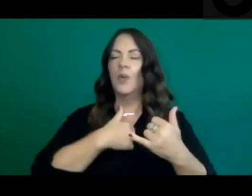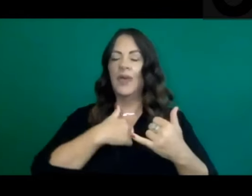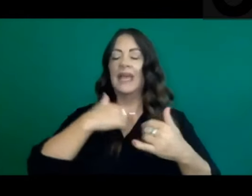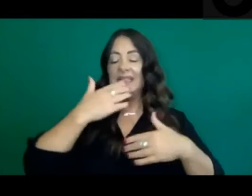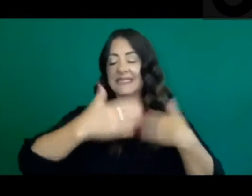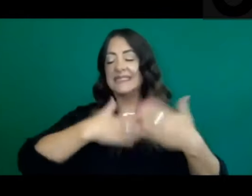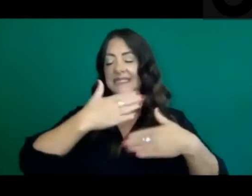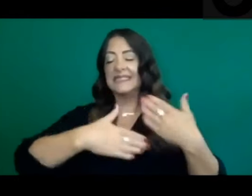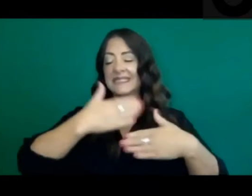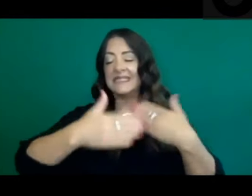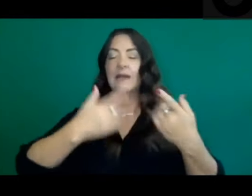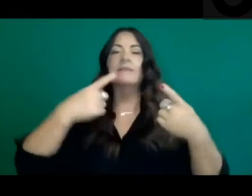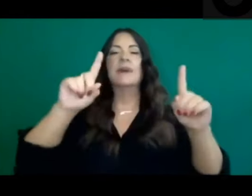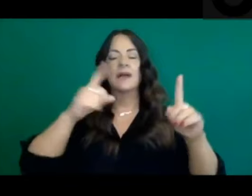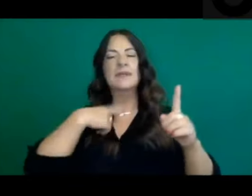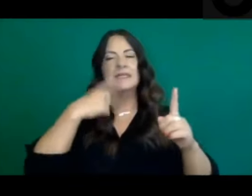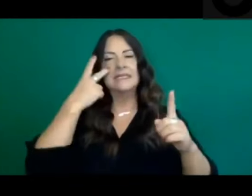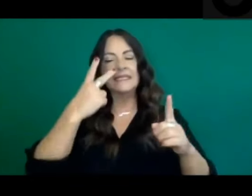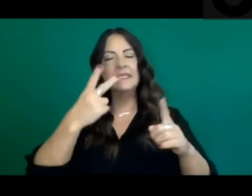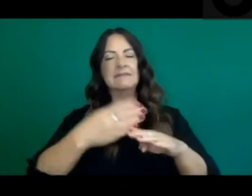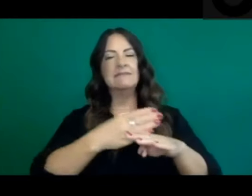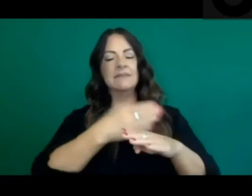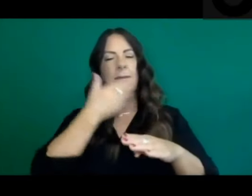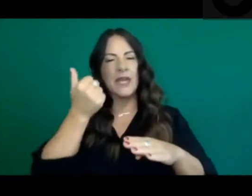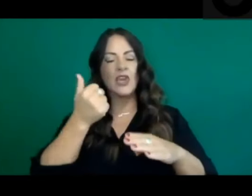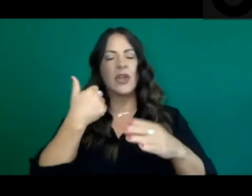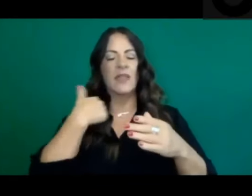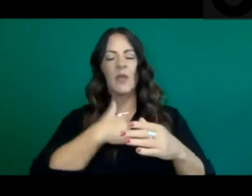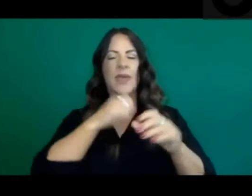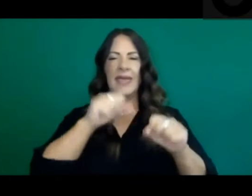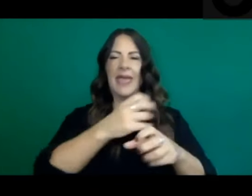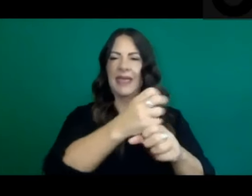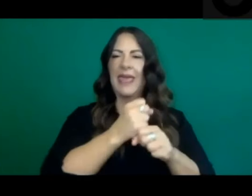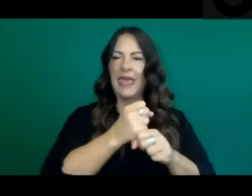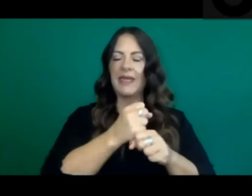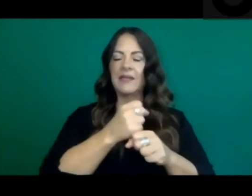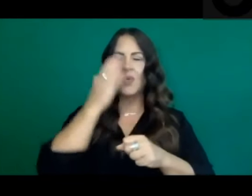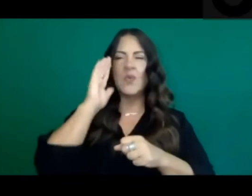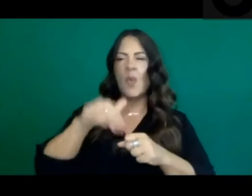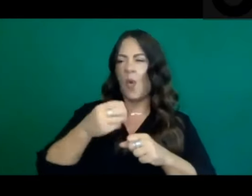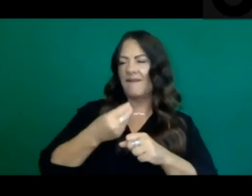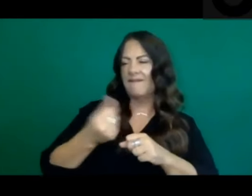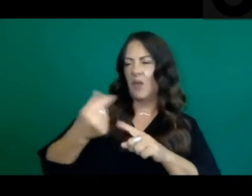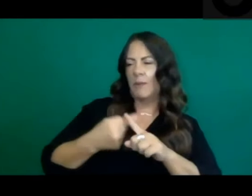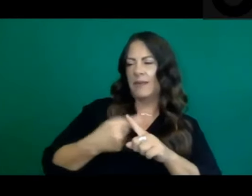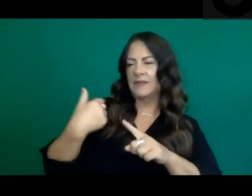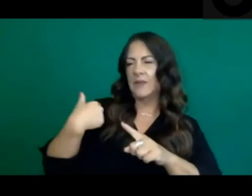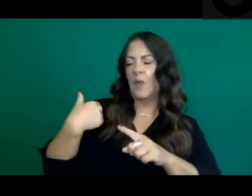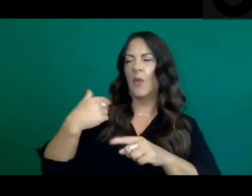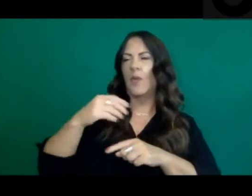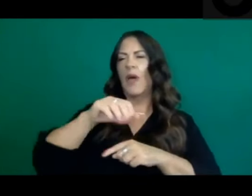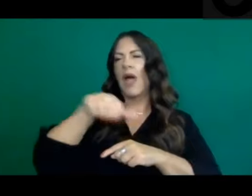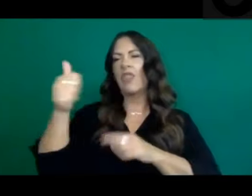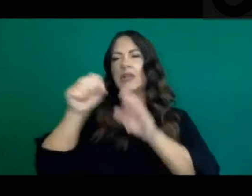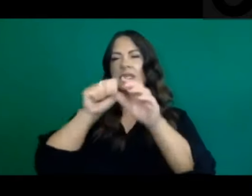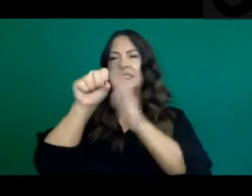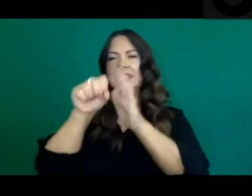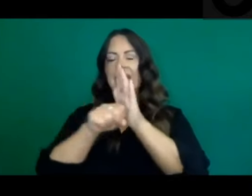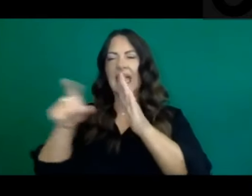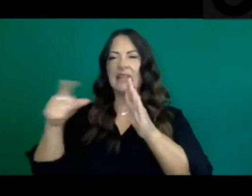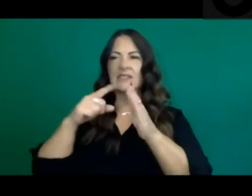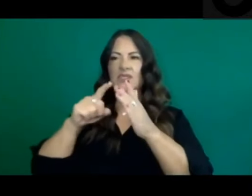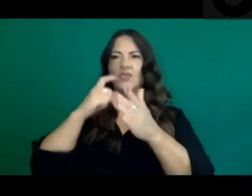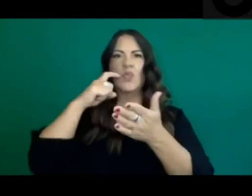what's happening nationally. If you look a month ago, we had a swell of cases in many big states that really put